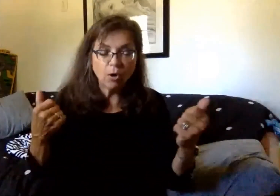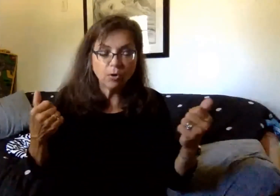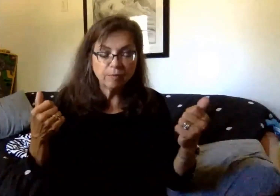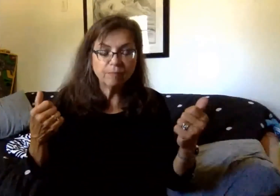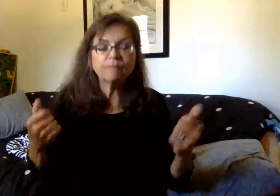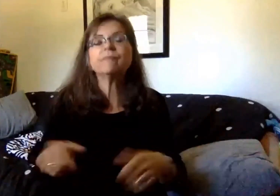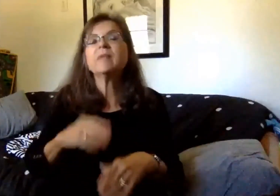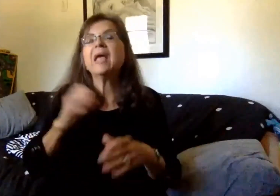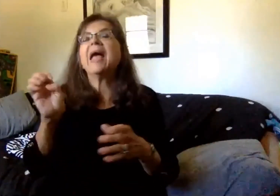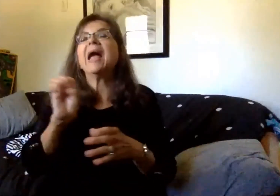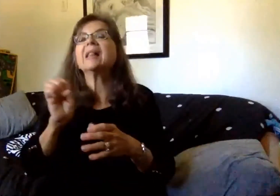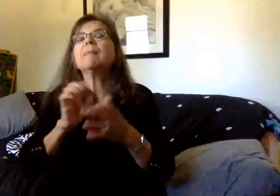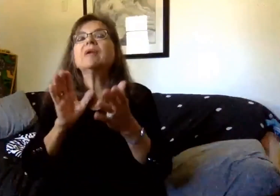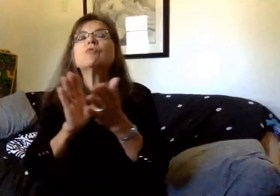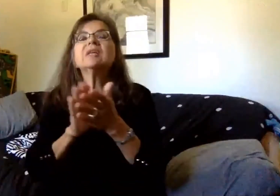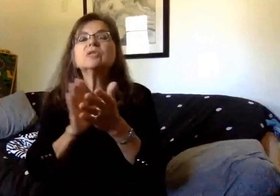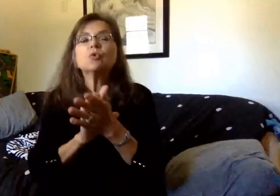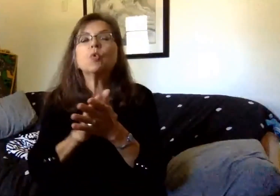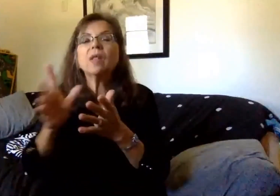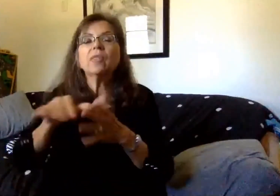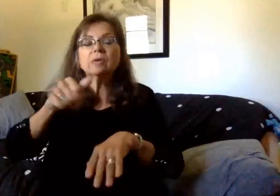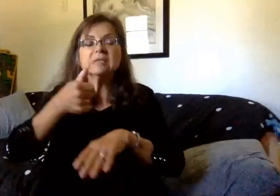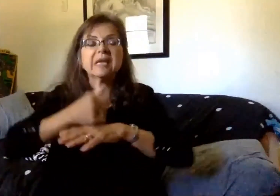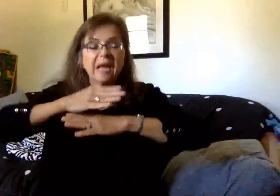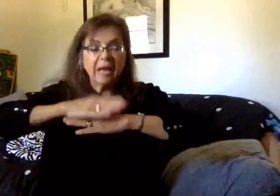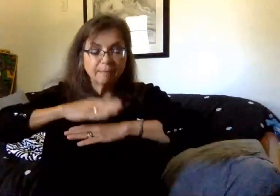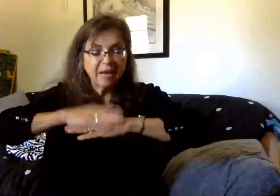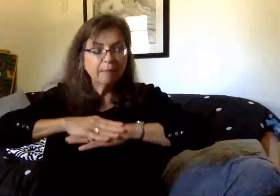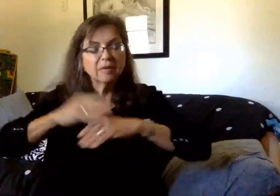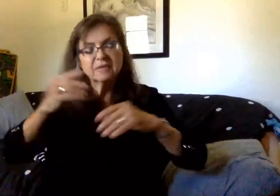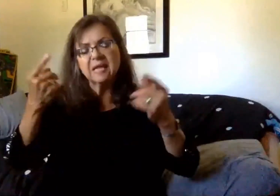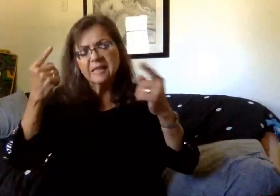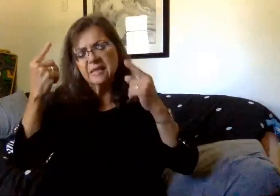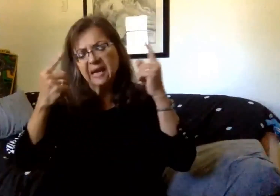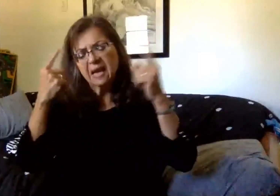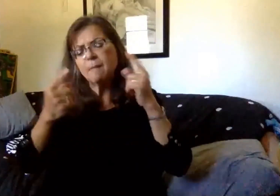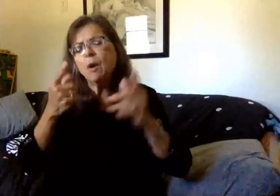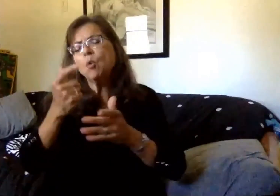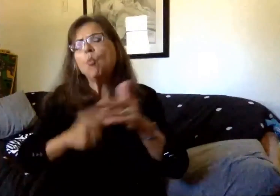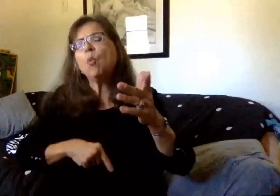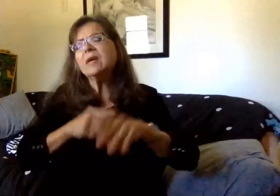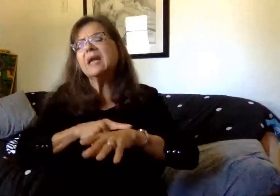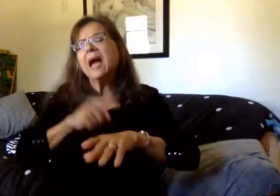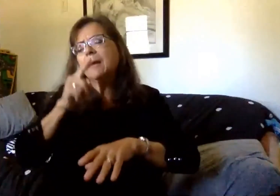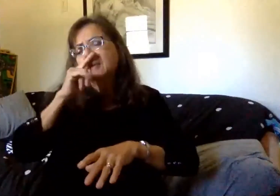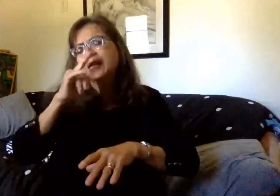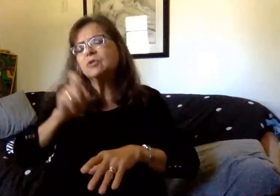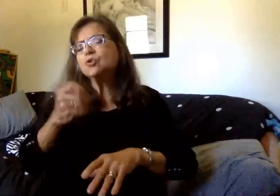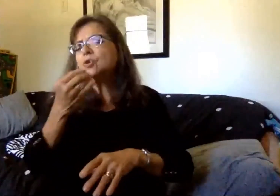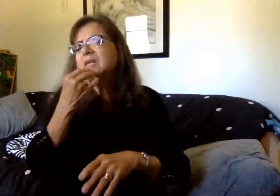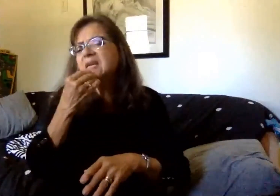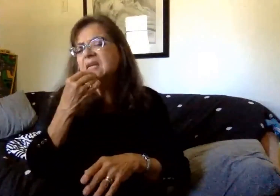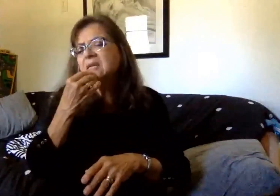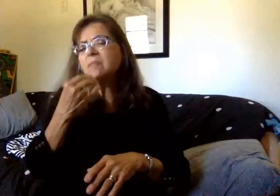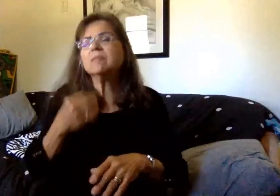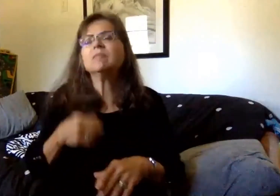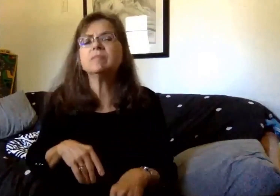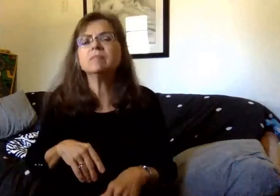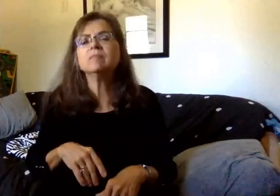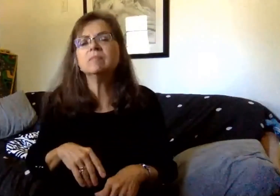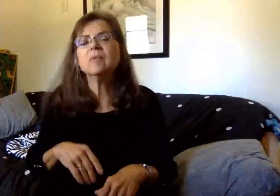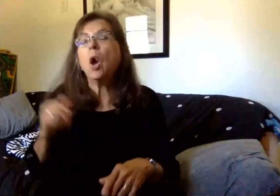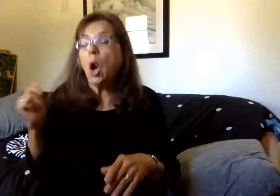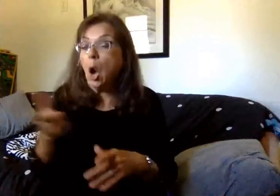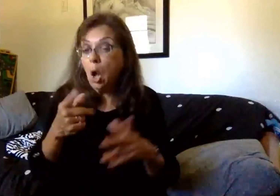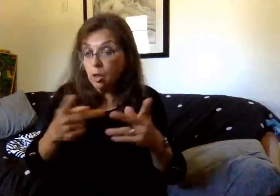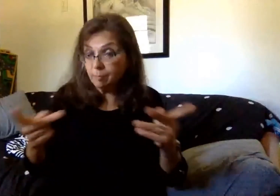the elementary level, the buildings are laying out tables and reconsidering lunch time so that students will be able to eat lunch in the cafeteria. In all places,